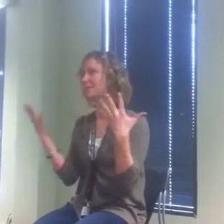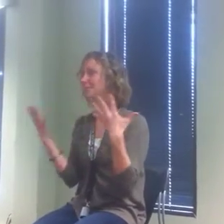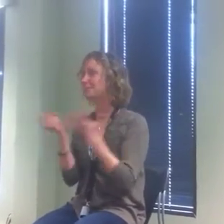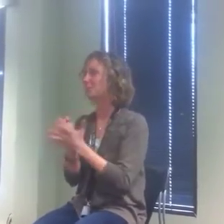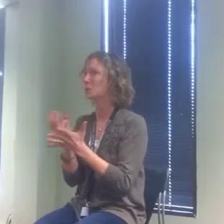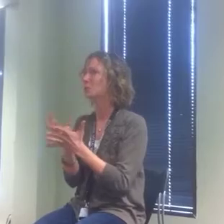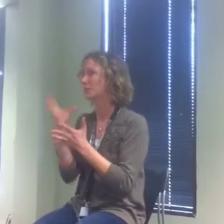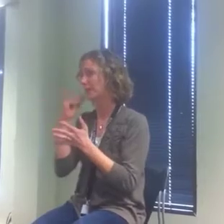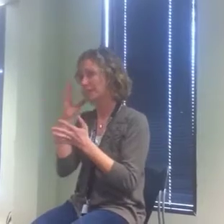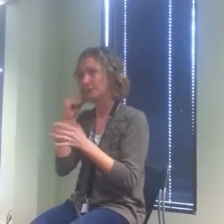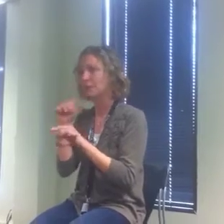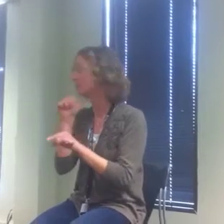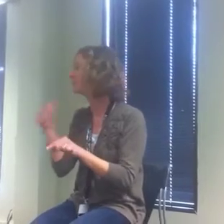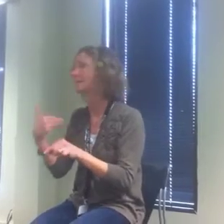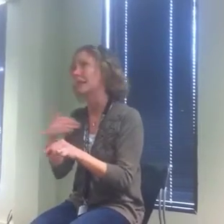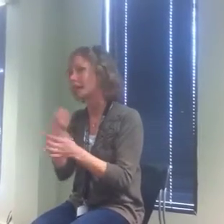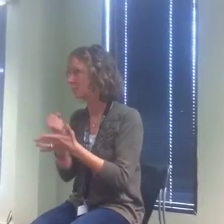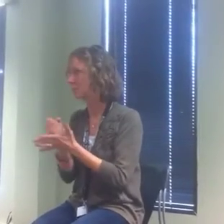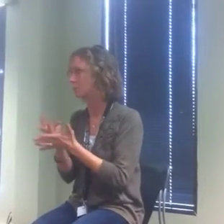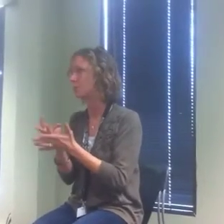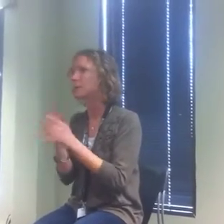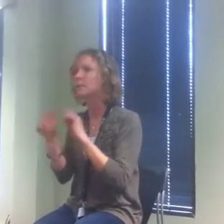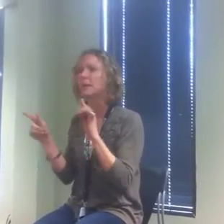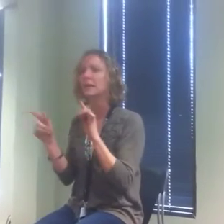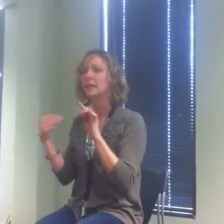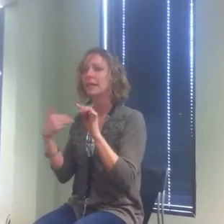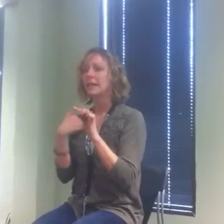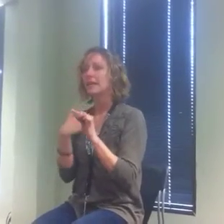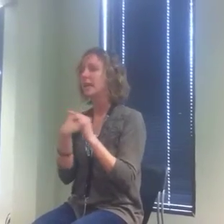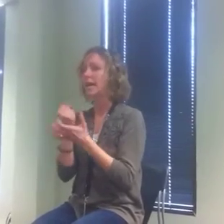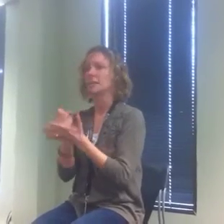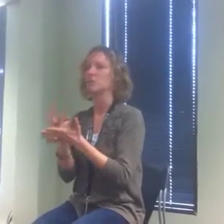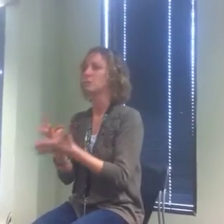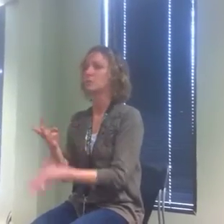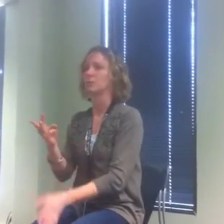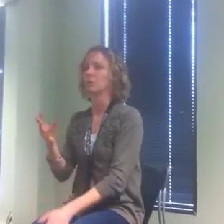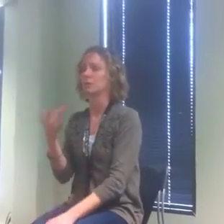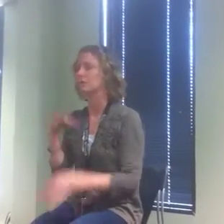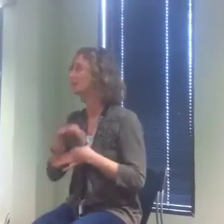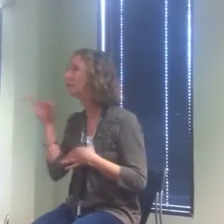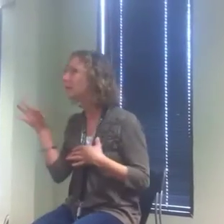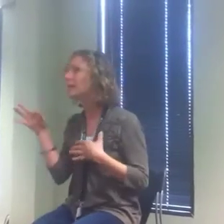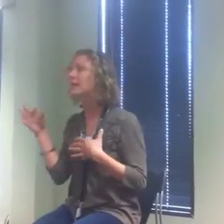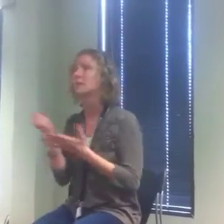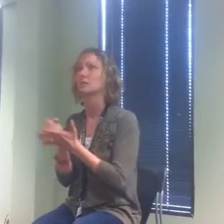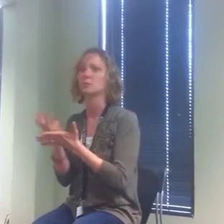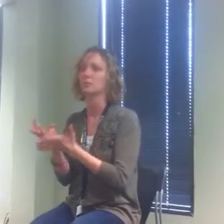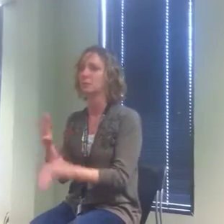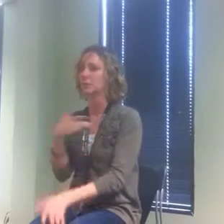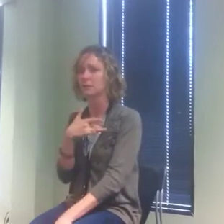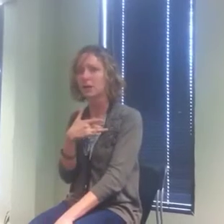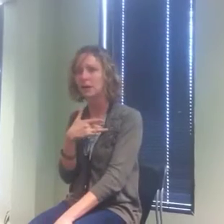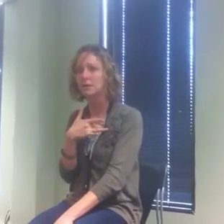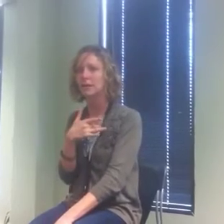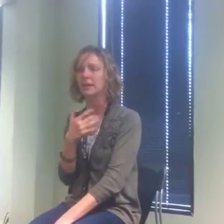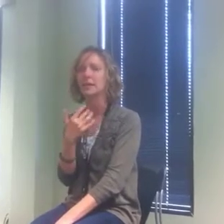social work experience. He was not a social worker but he had a social worker's spirit and a social worker's heart and